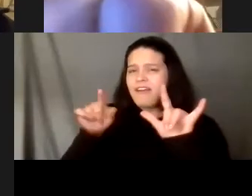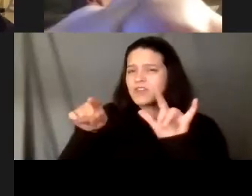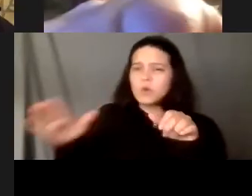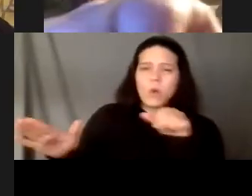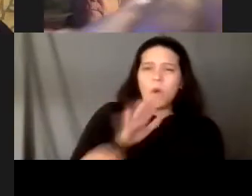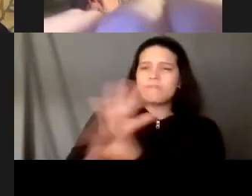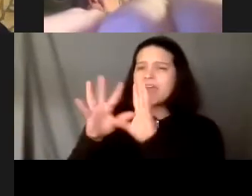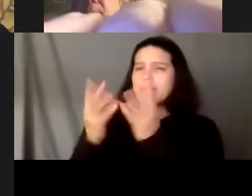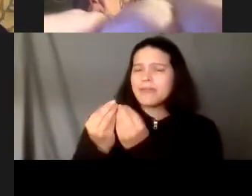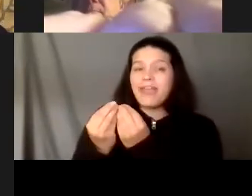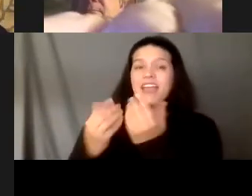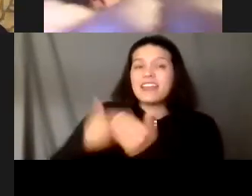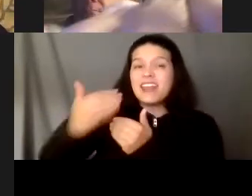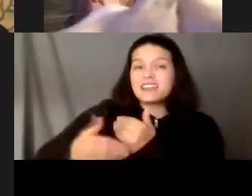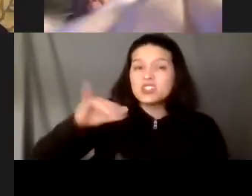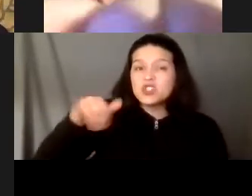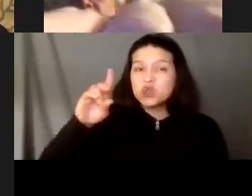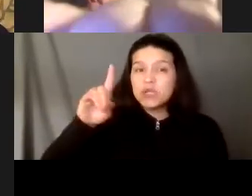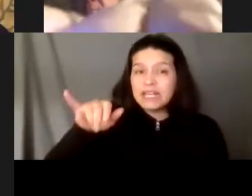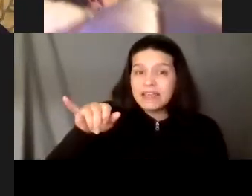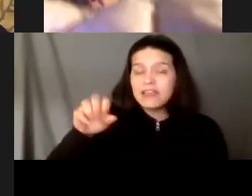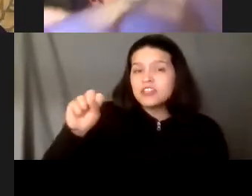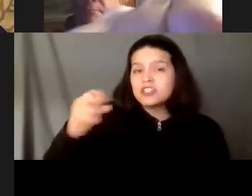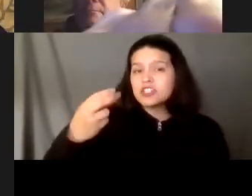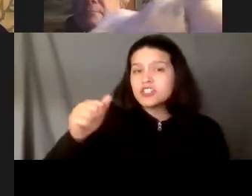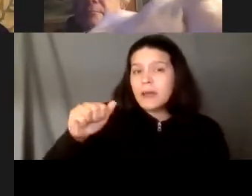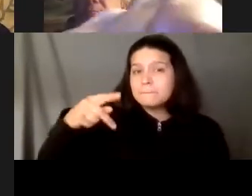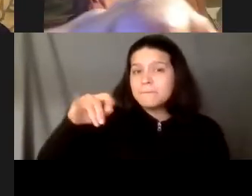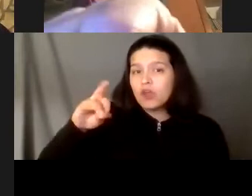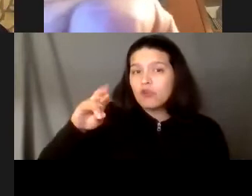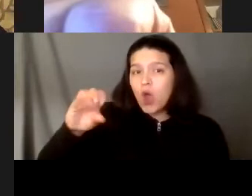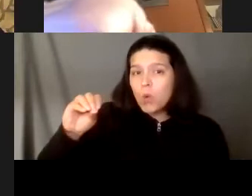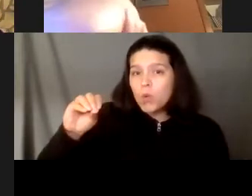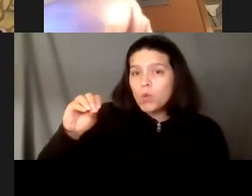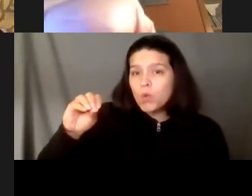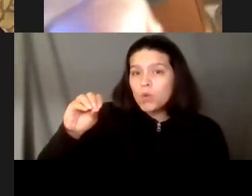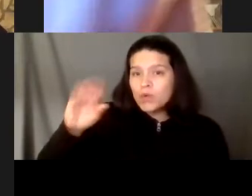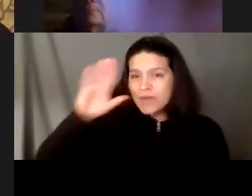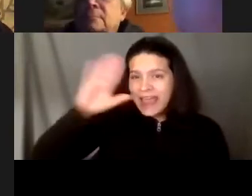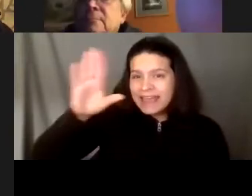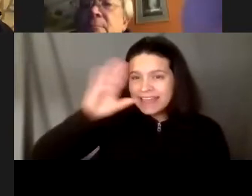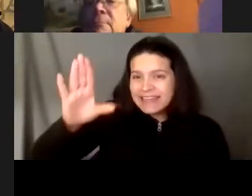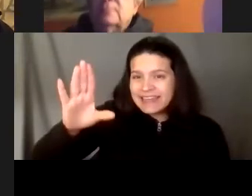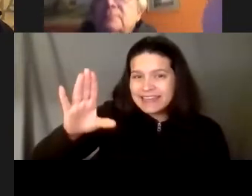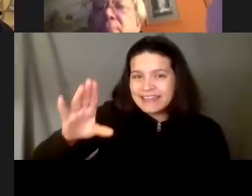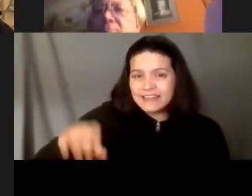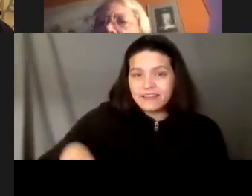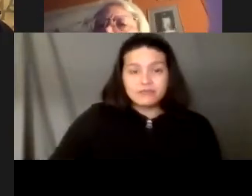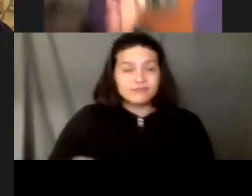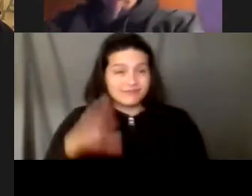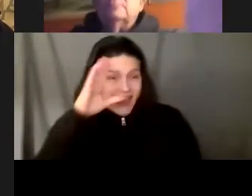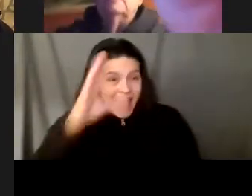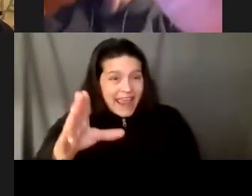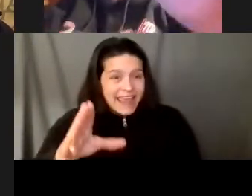judy shapiro hey judy hey there hey hey